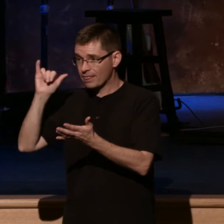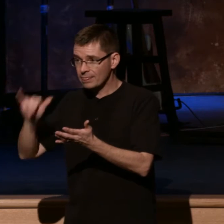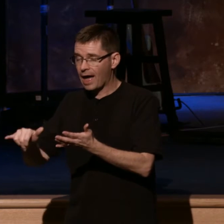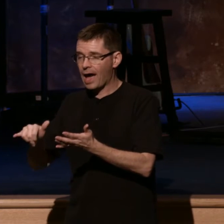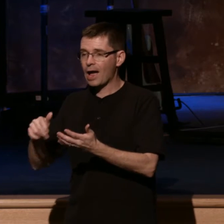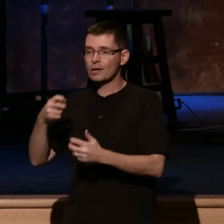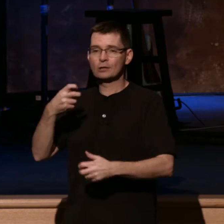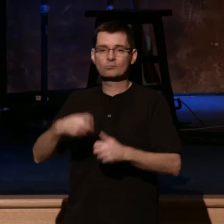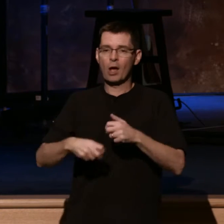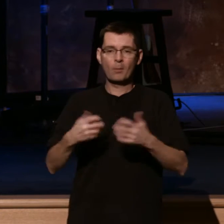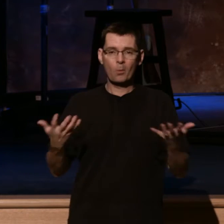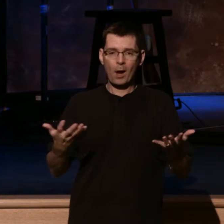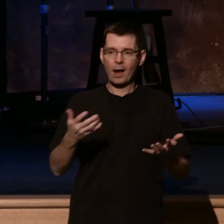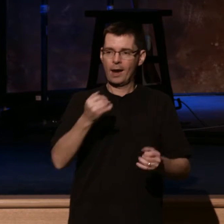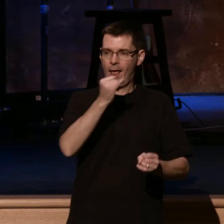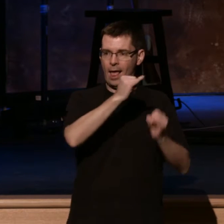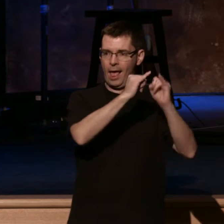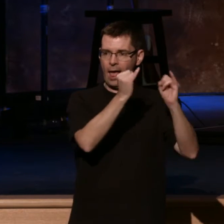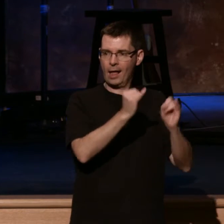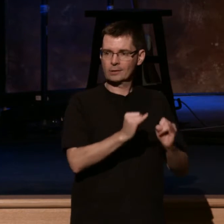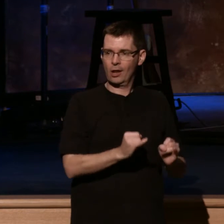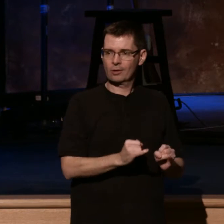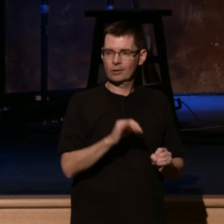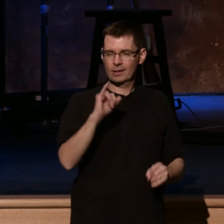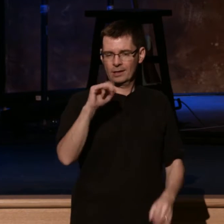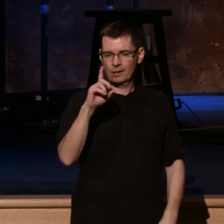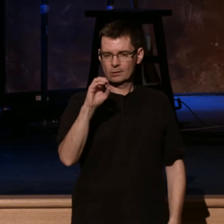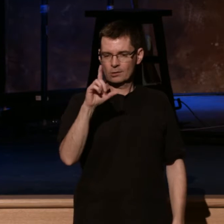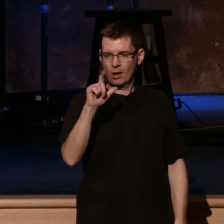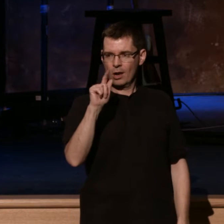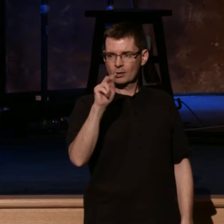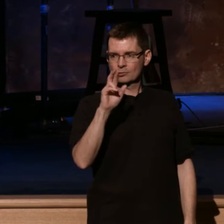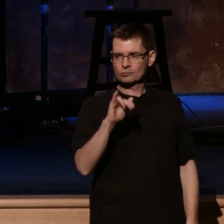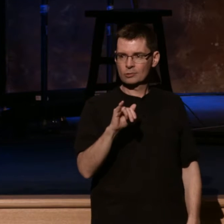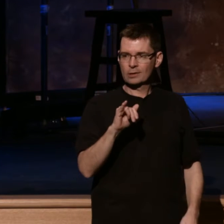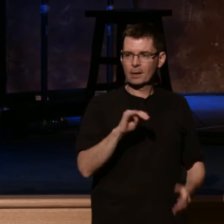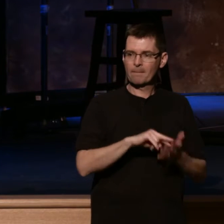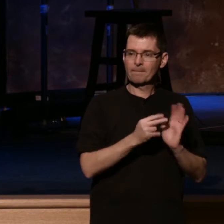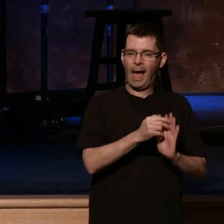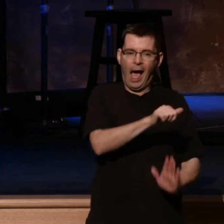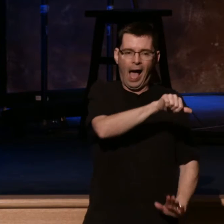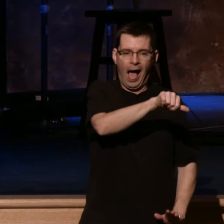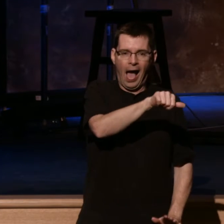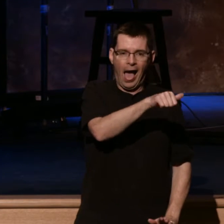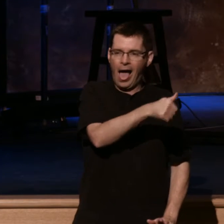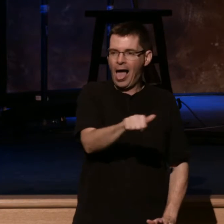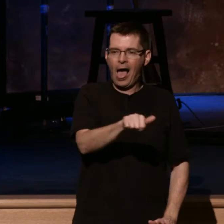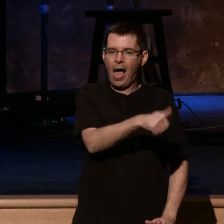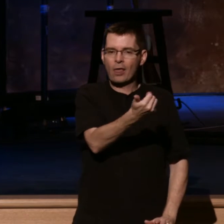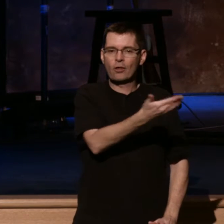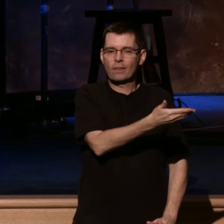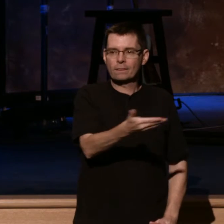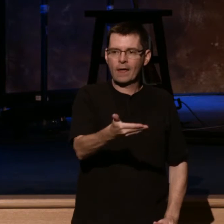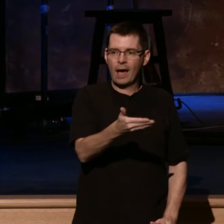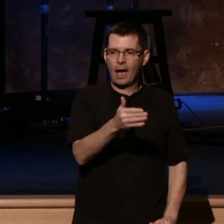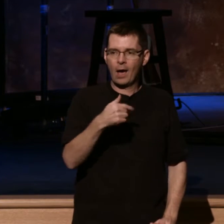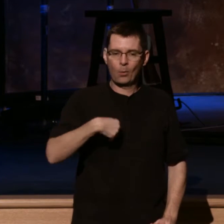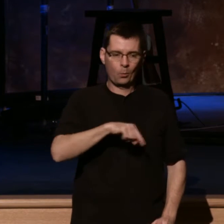It's idolatry, isn't it? It's other things holding the affection, the